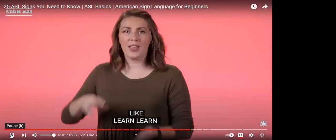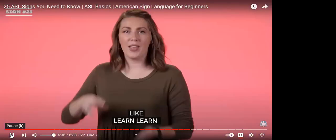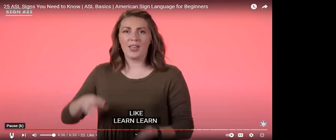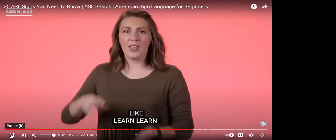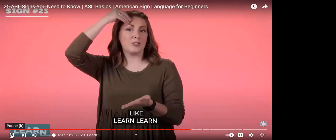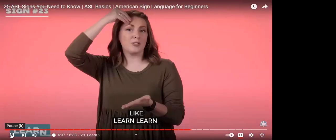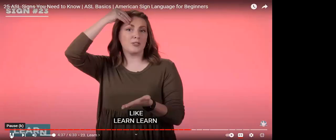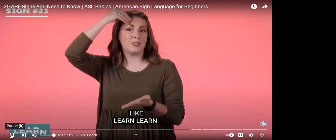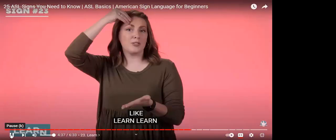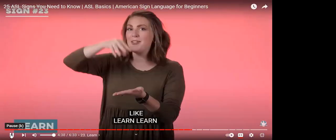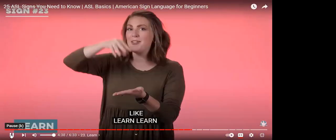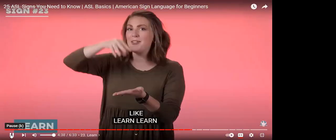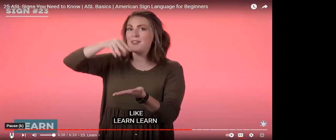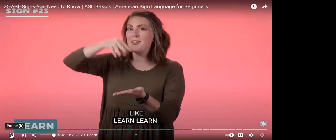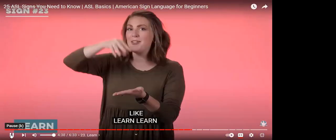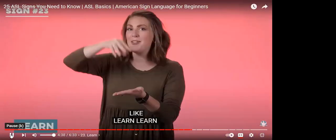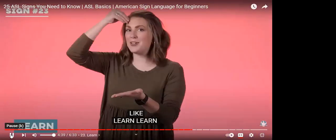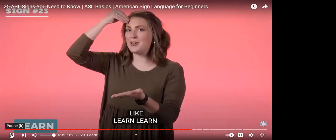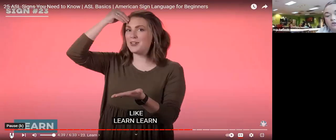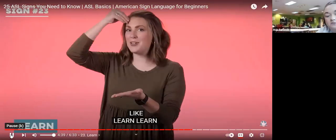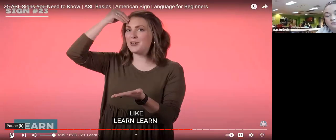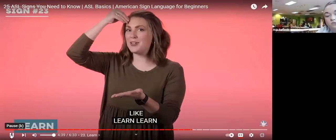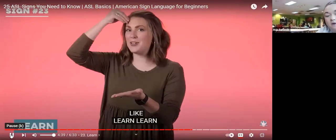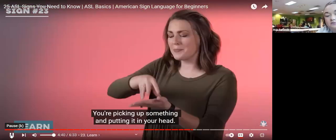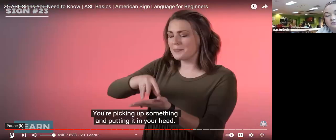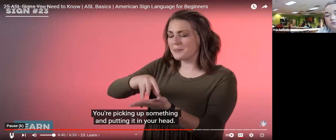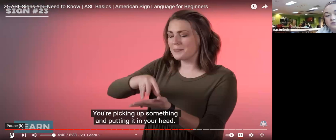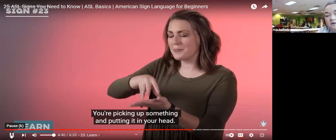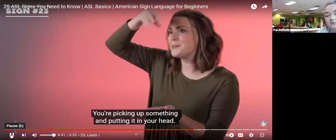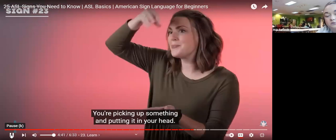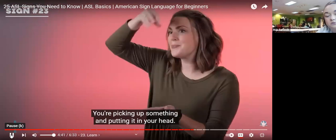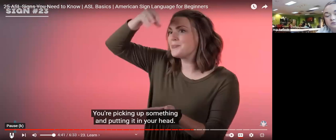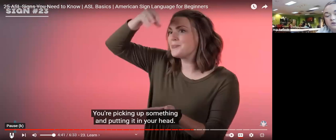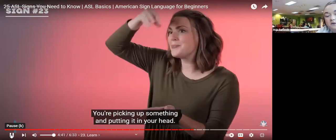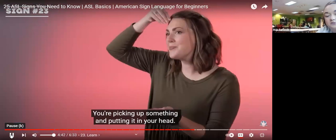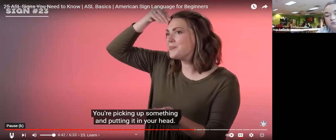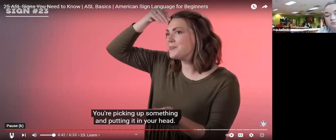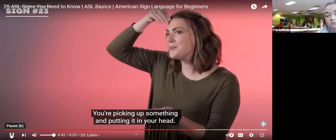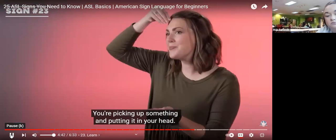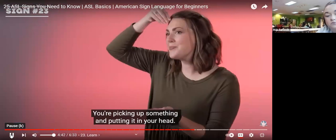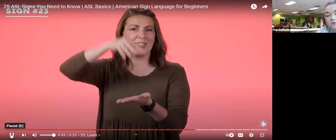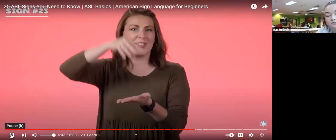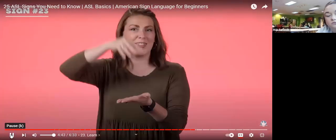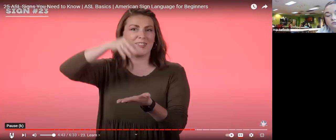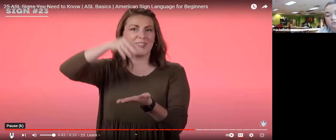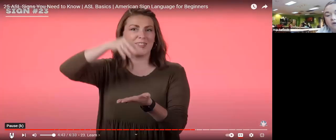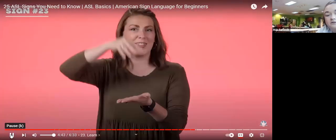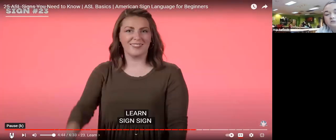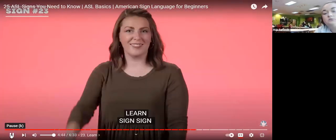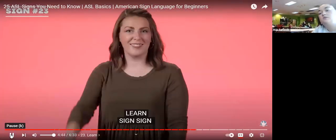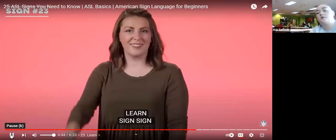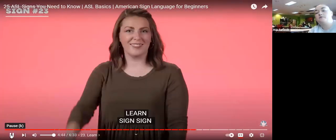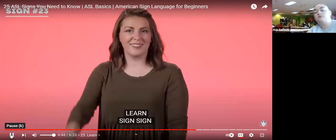like learn learn you're picking up something and putting it in your head learn